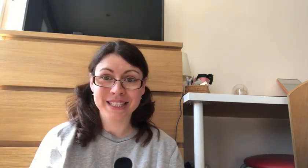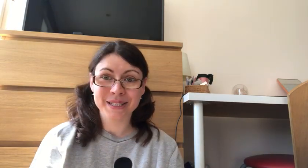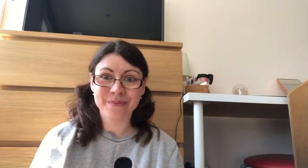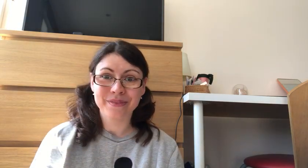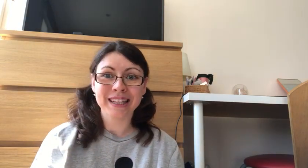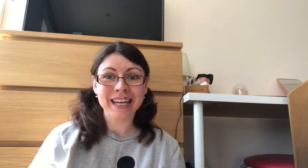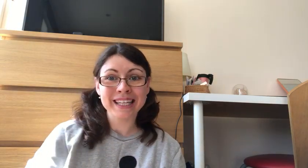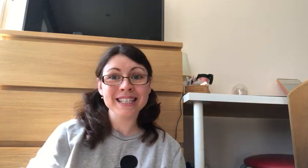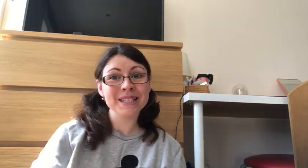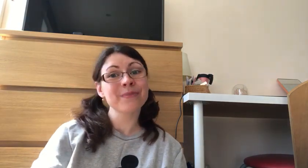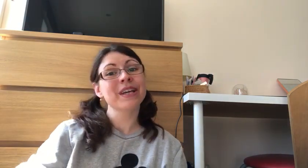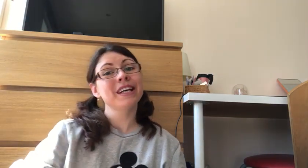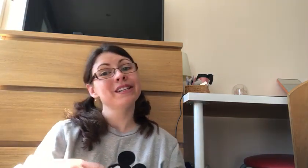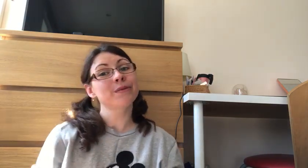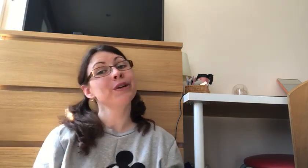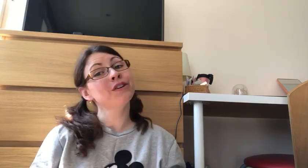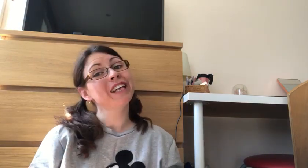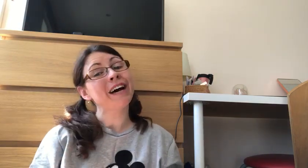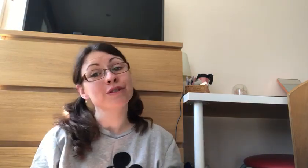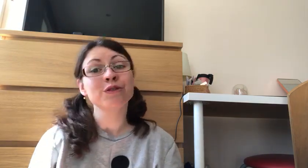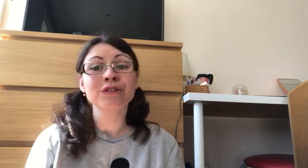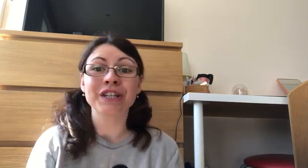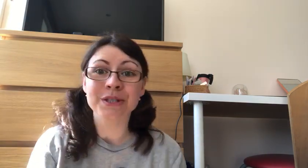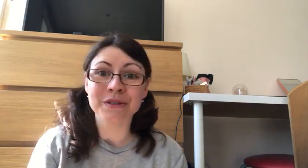lions so what you're gonna have to do nursery